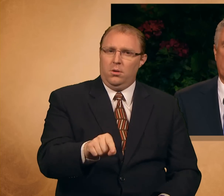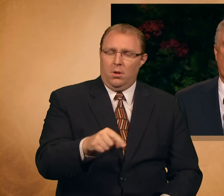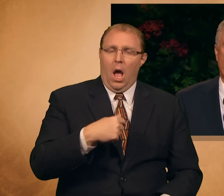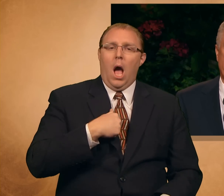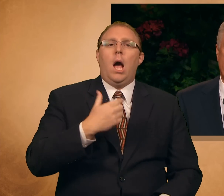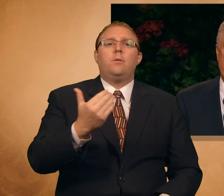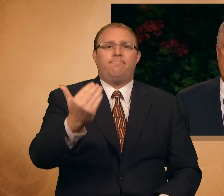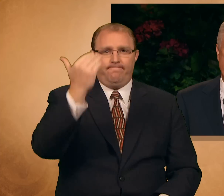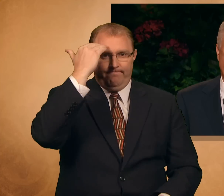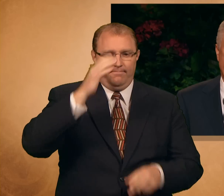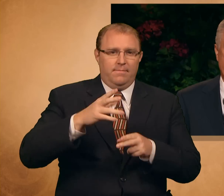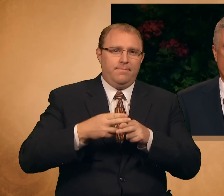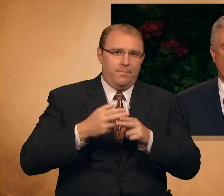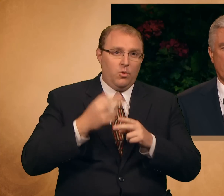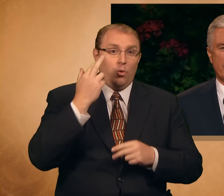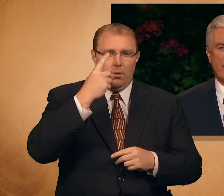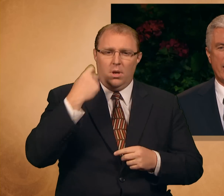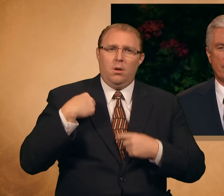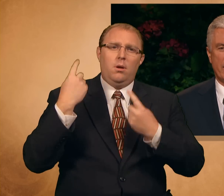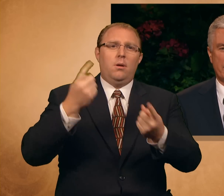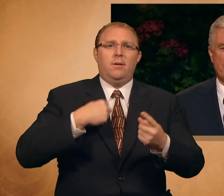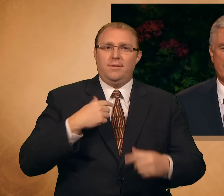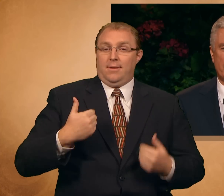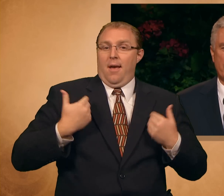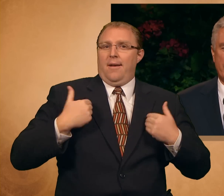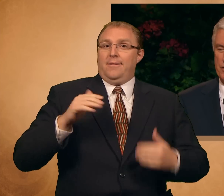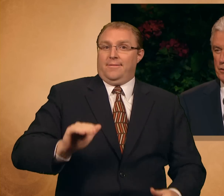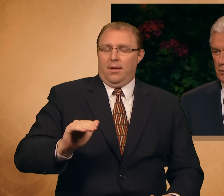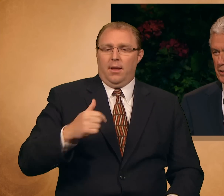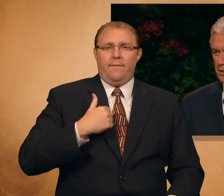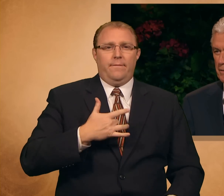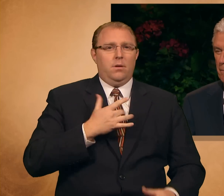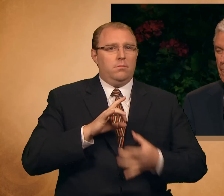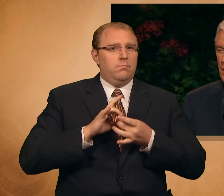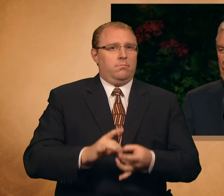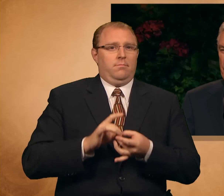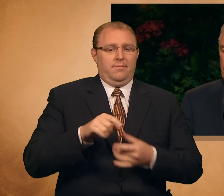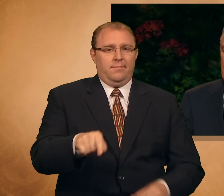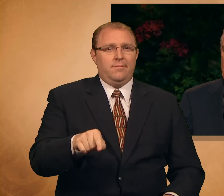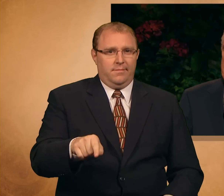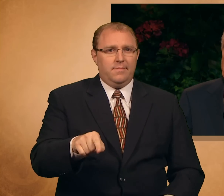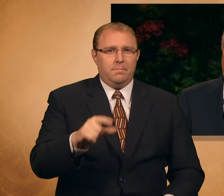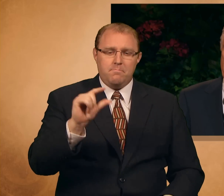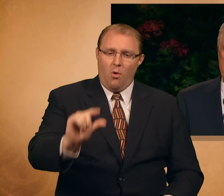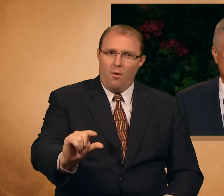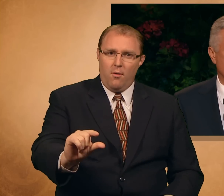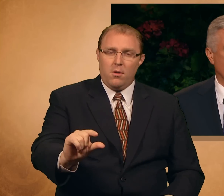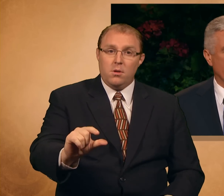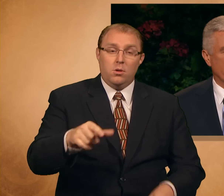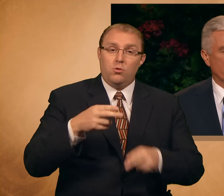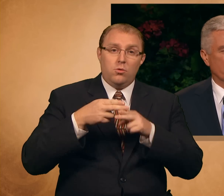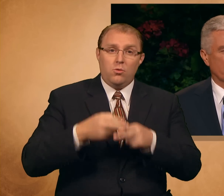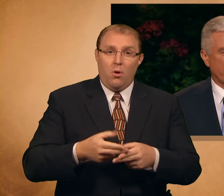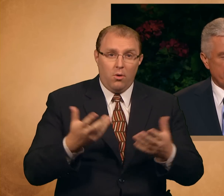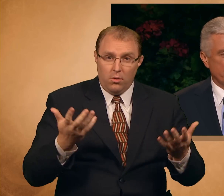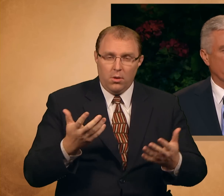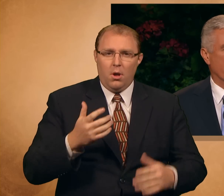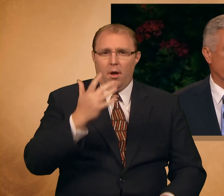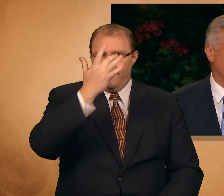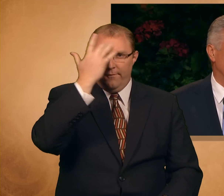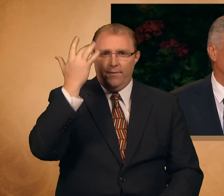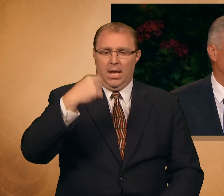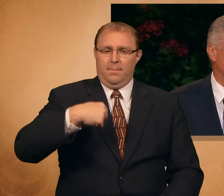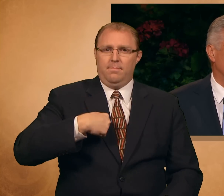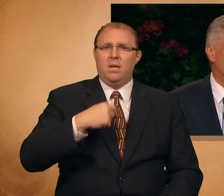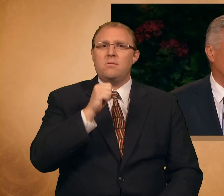of this flower because since I was a child, I have had a tender connection to it. The flower is called Forget-Me